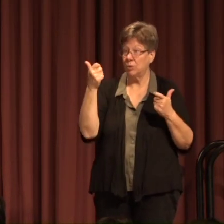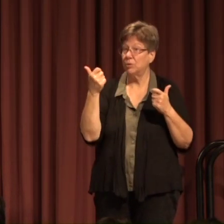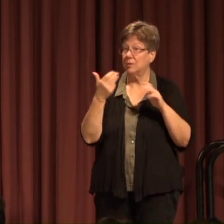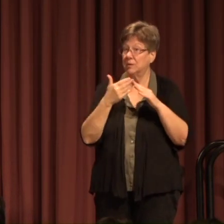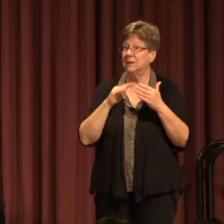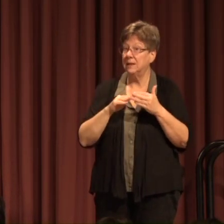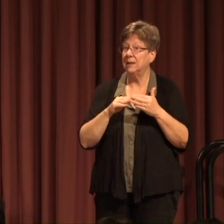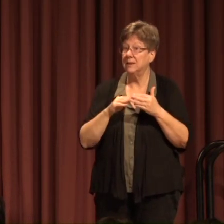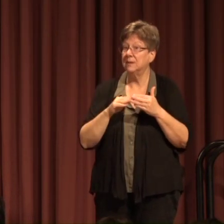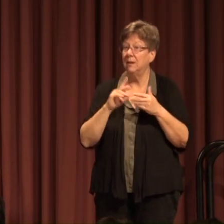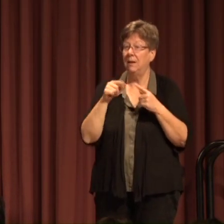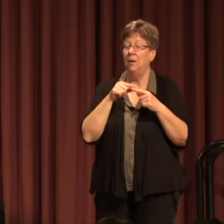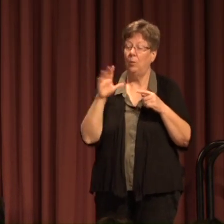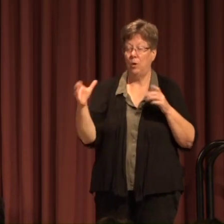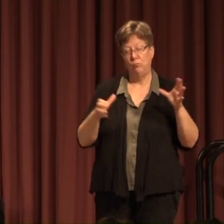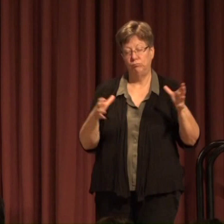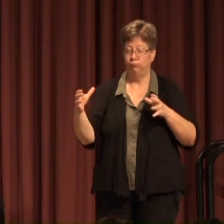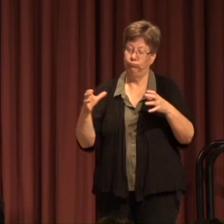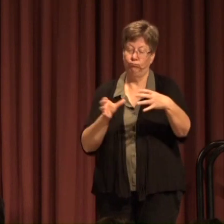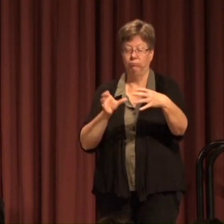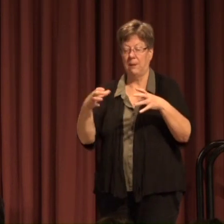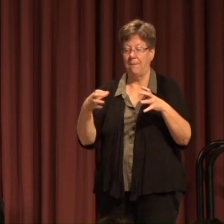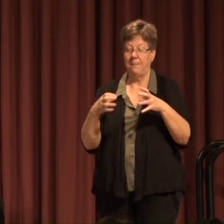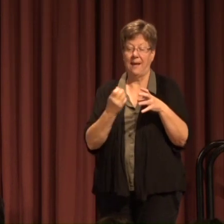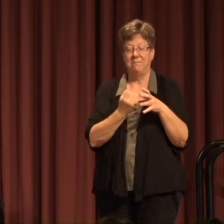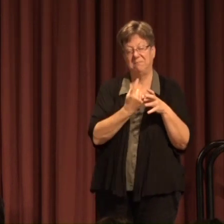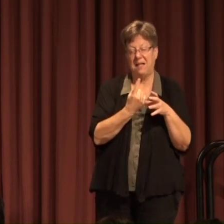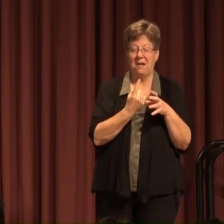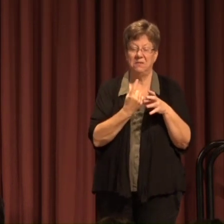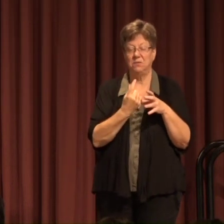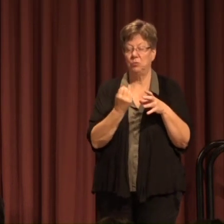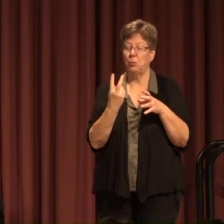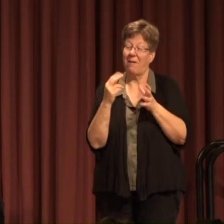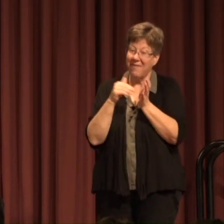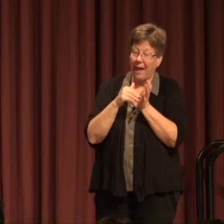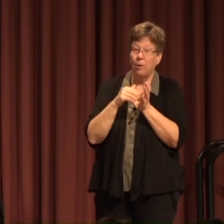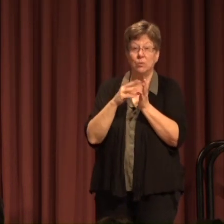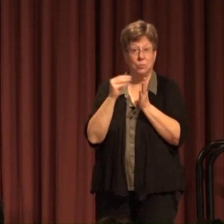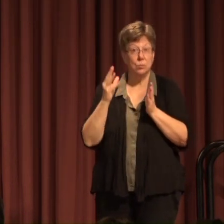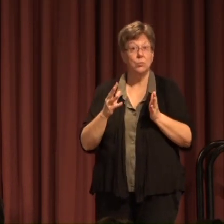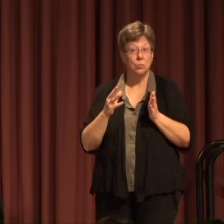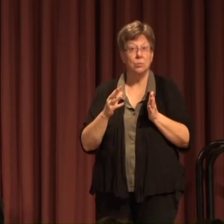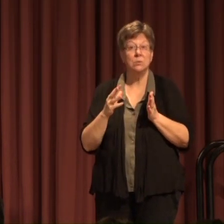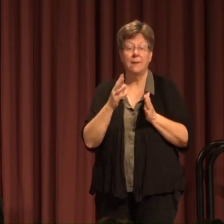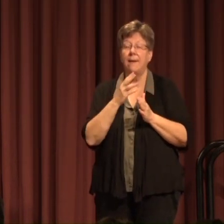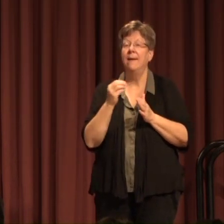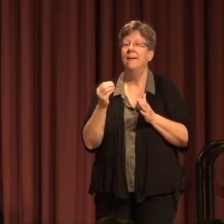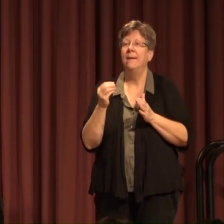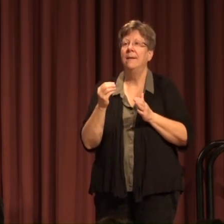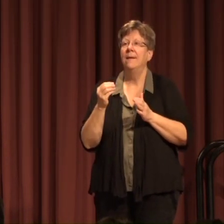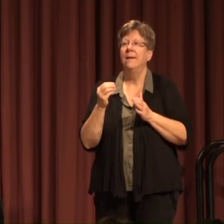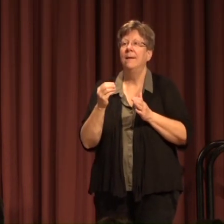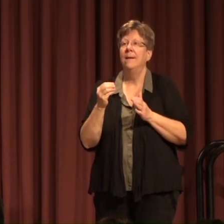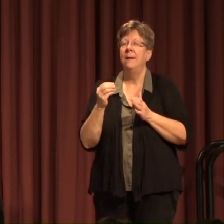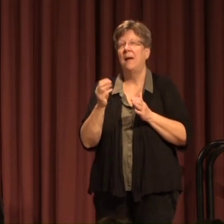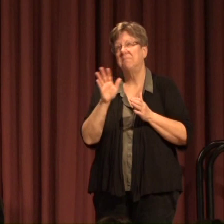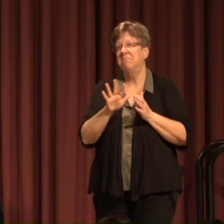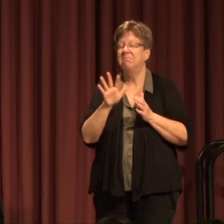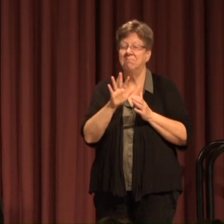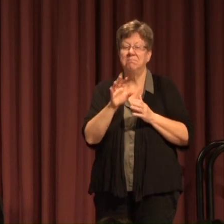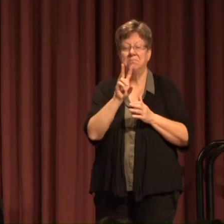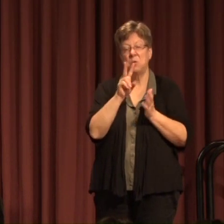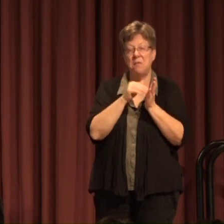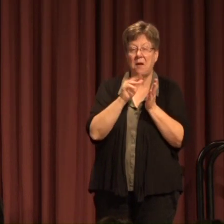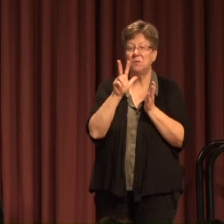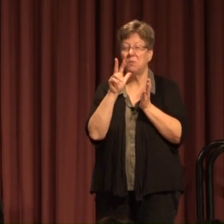When you combine our Eleven to twelve thousand students And our Between two and three